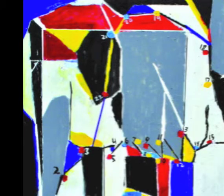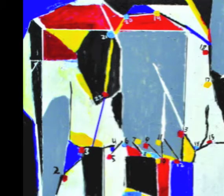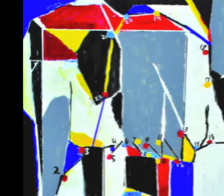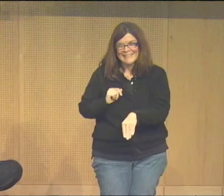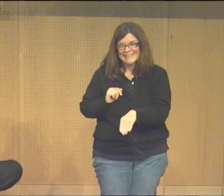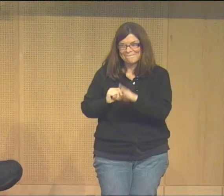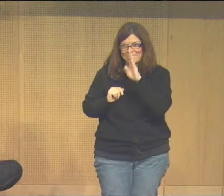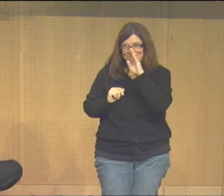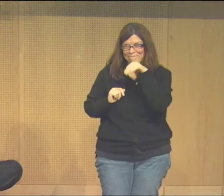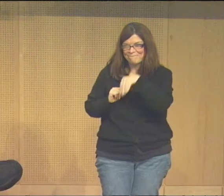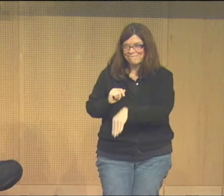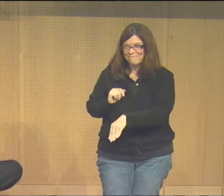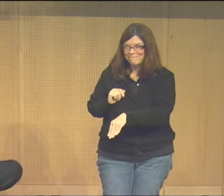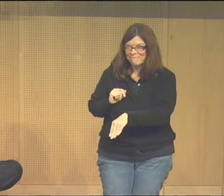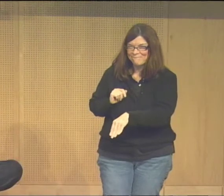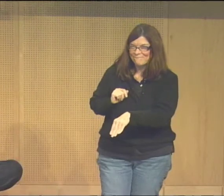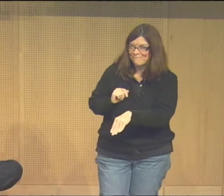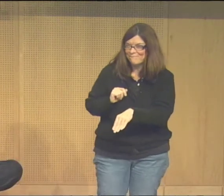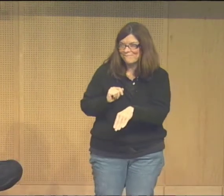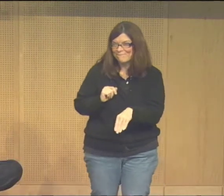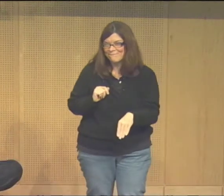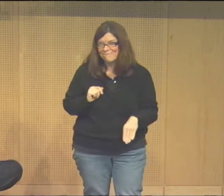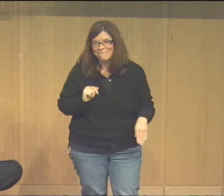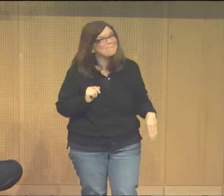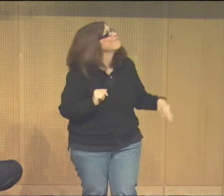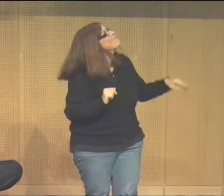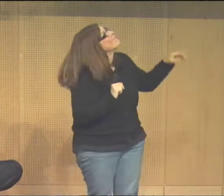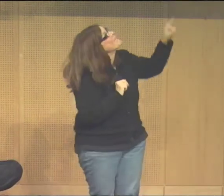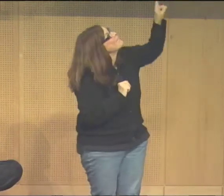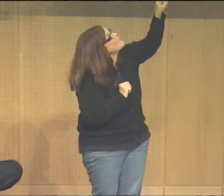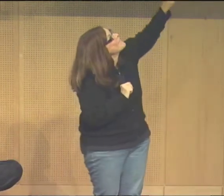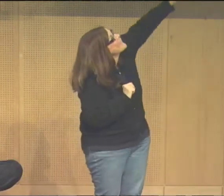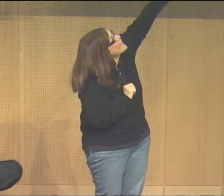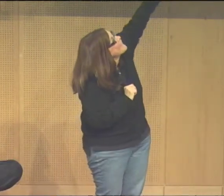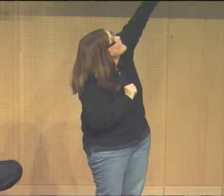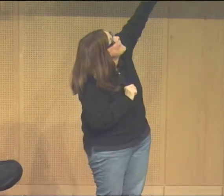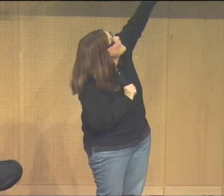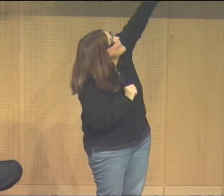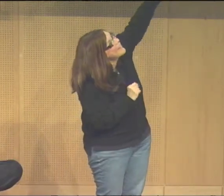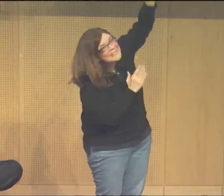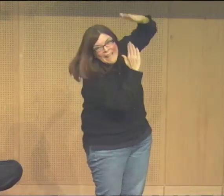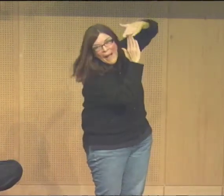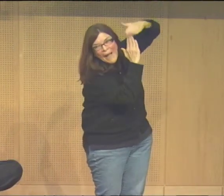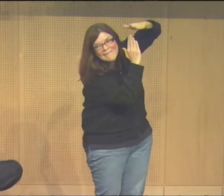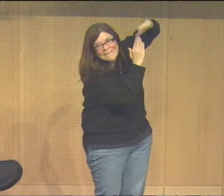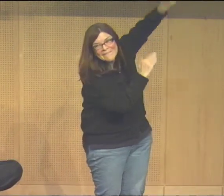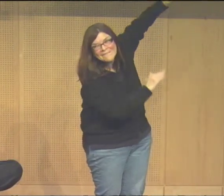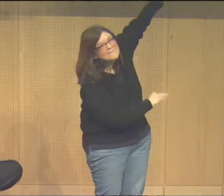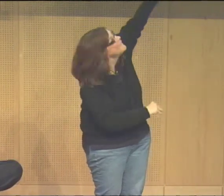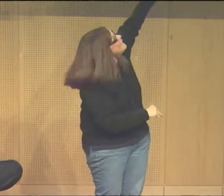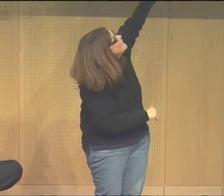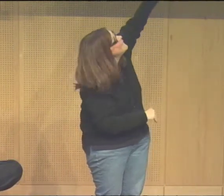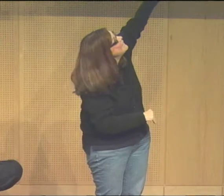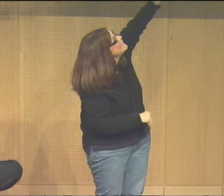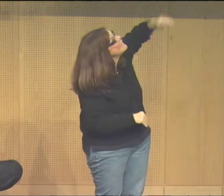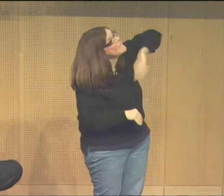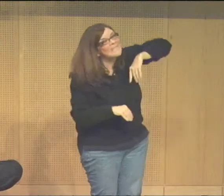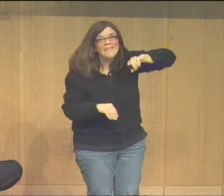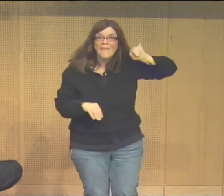There's an elephant, actually. There's an elephant. Over on the left-hand side, the top left. Can you see the elephant?